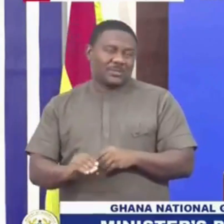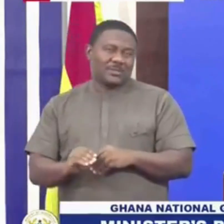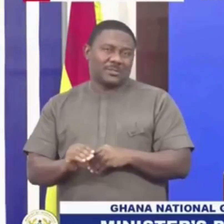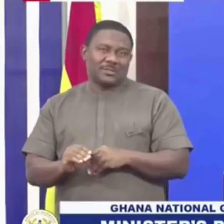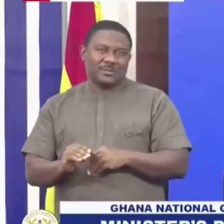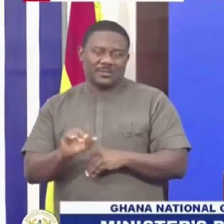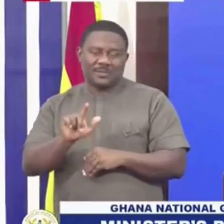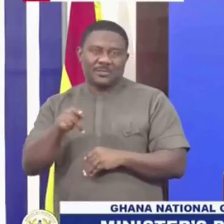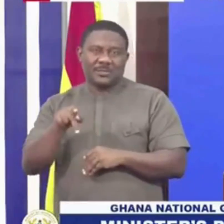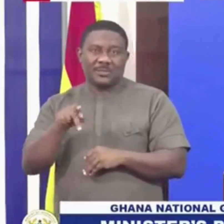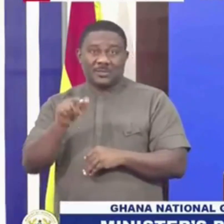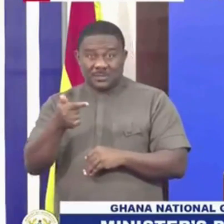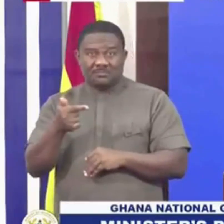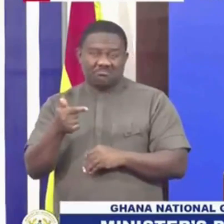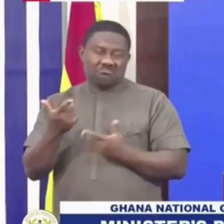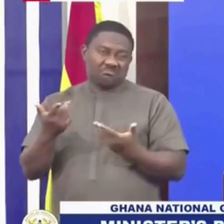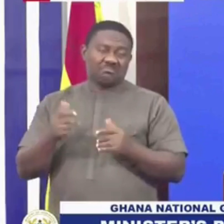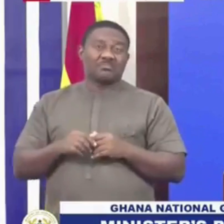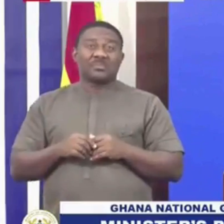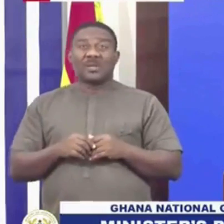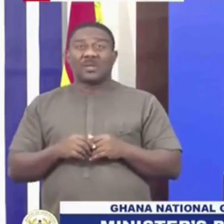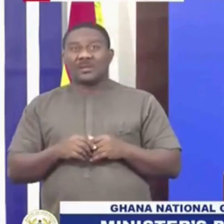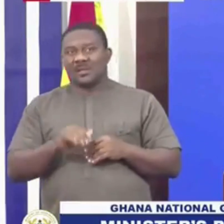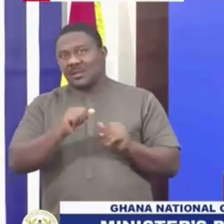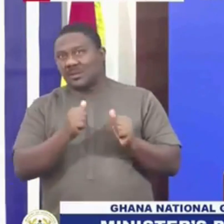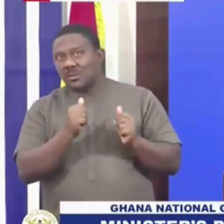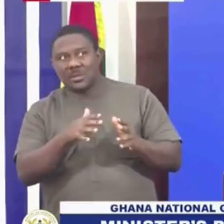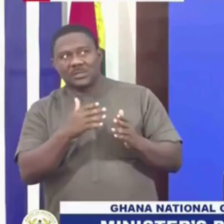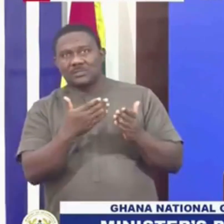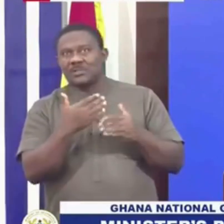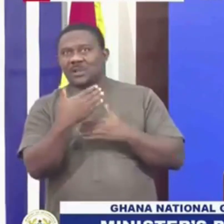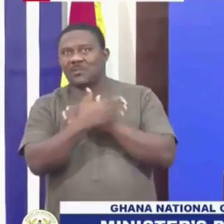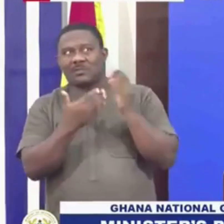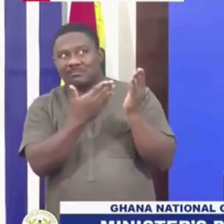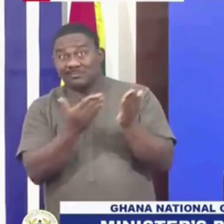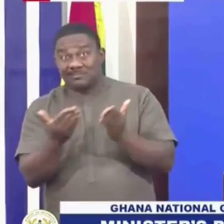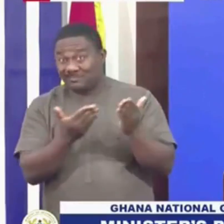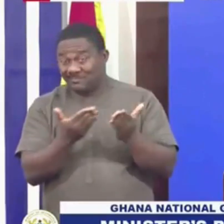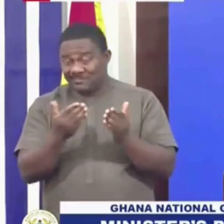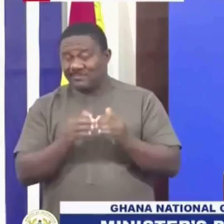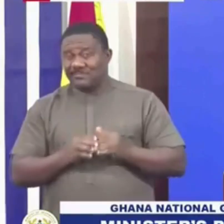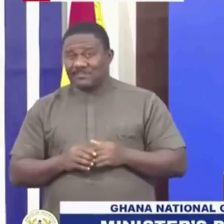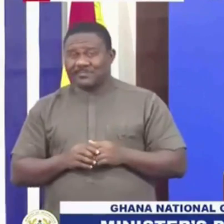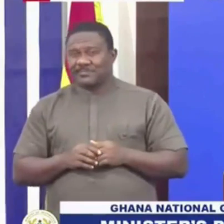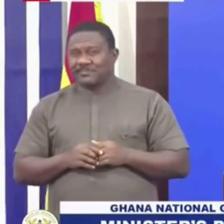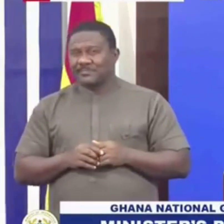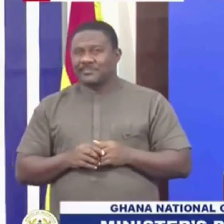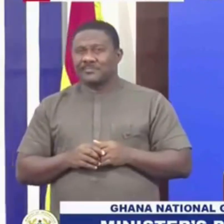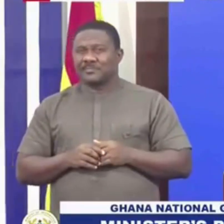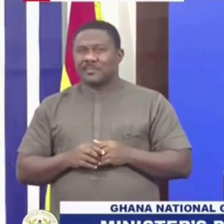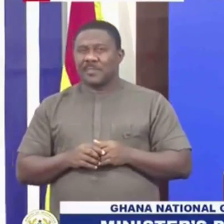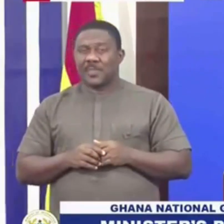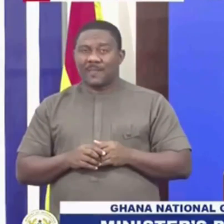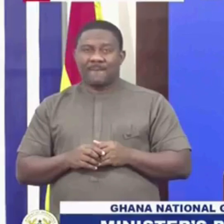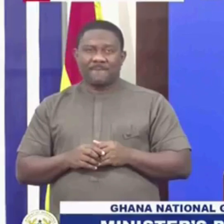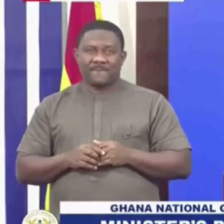LPG coming into the country. The rest certainly is imported. But for the gas, we handle about 85 percent